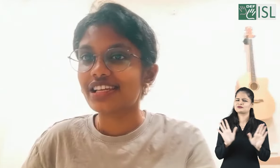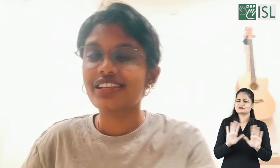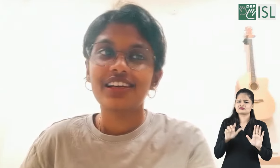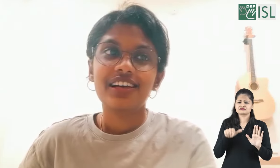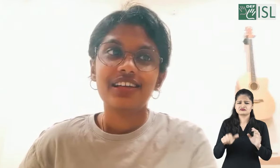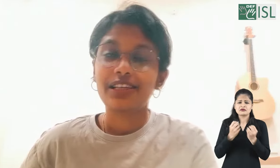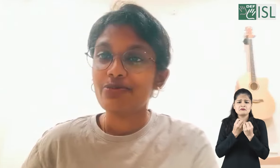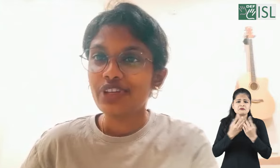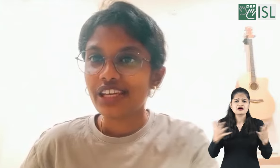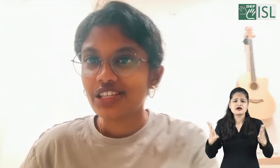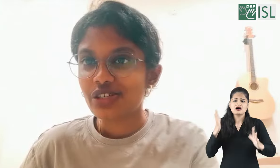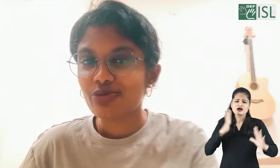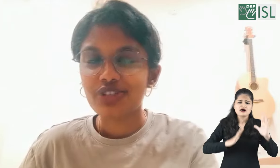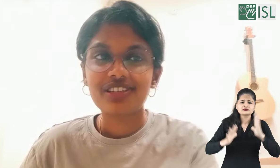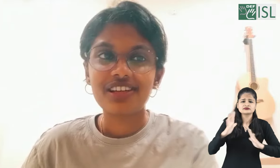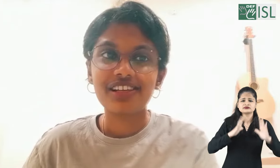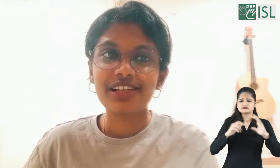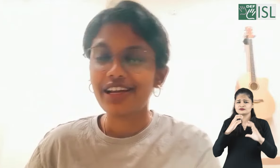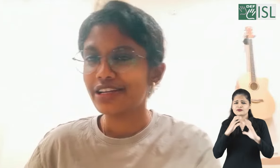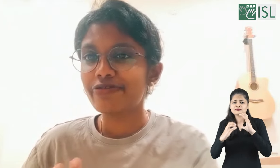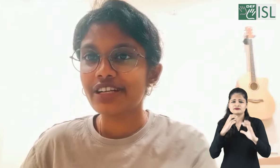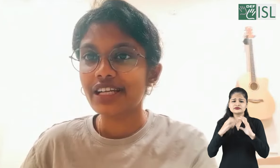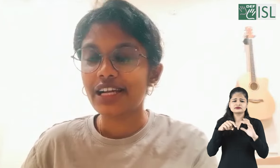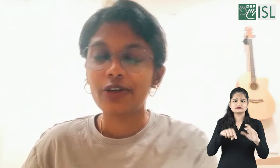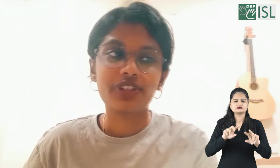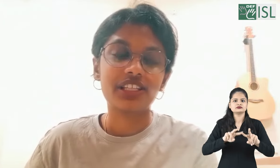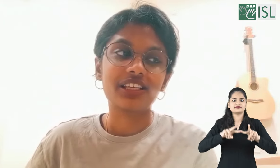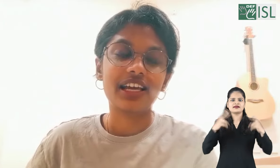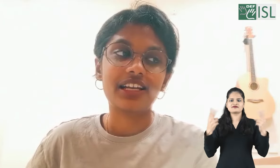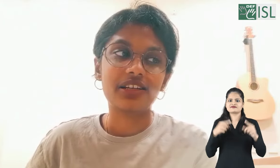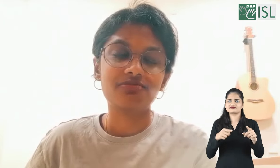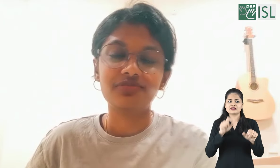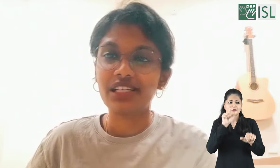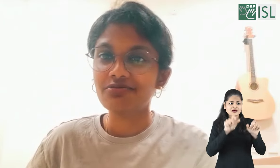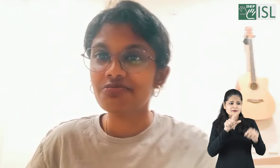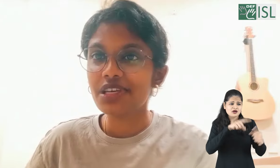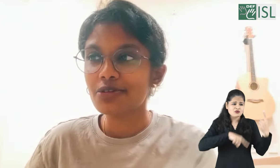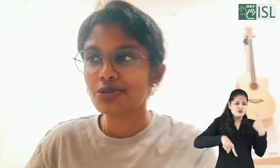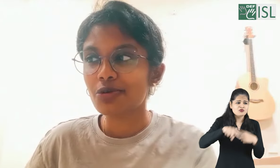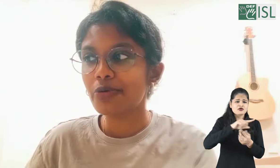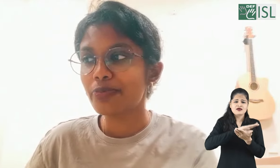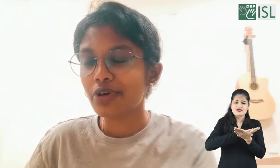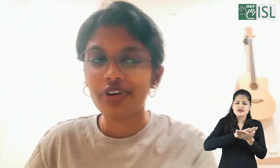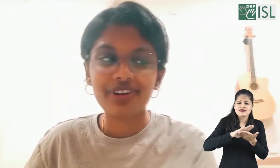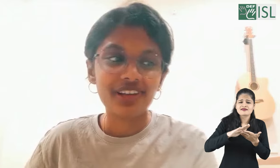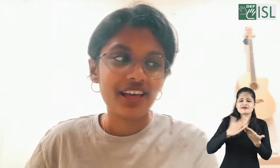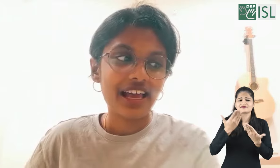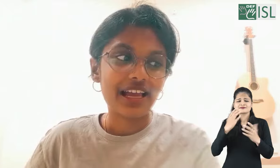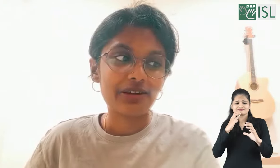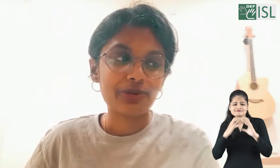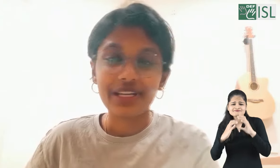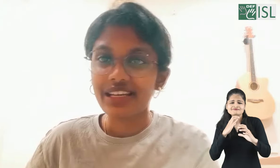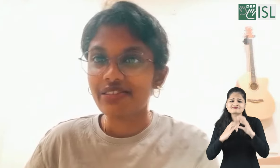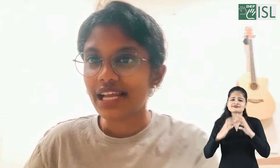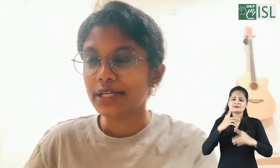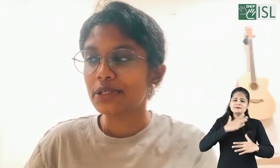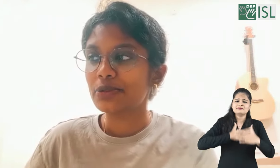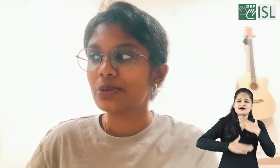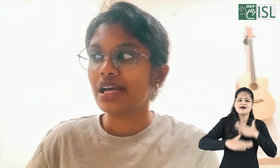the communication was really a different kind of a thing. And them being so pure and very interactive and